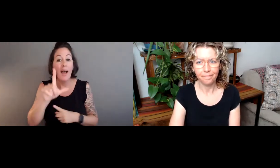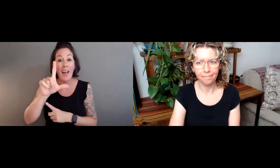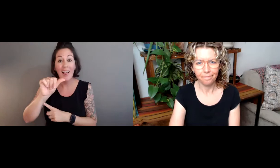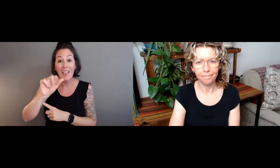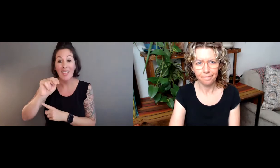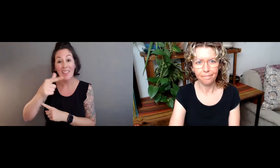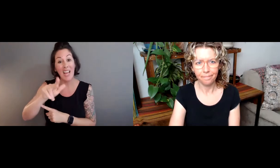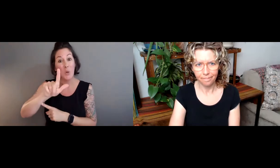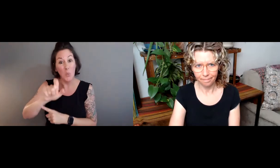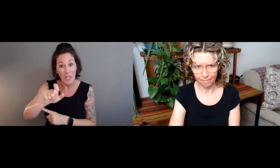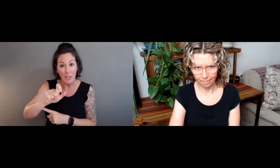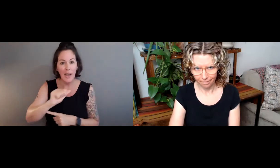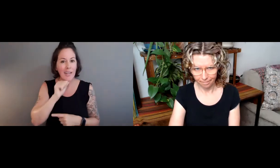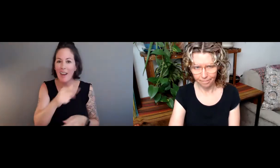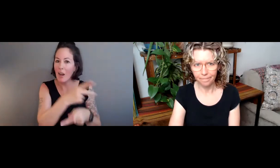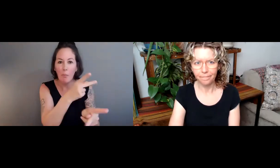what decisions have been made.